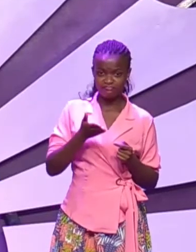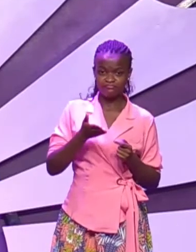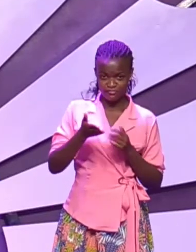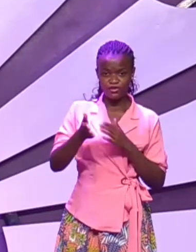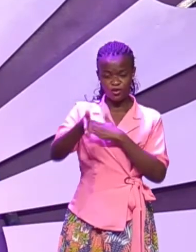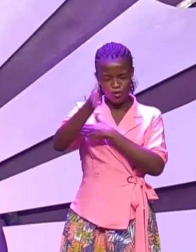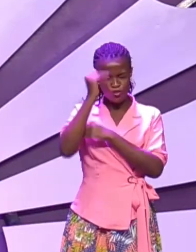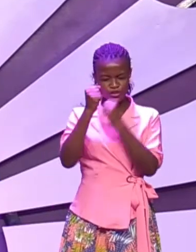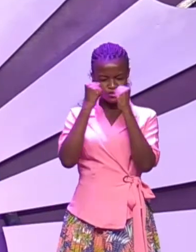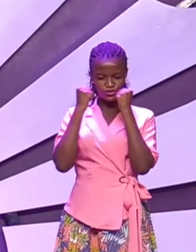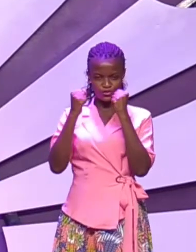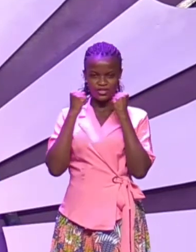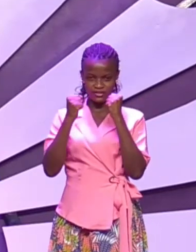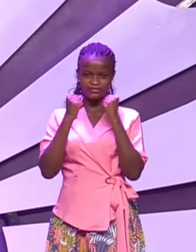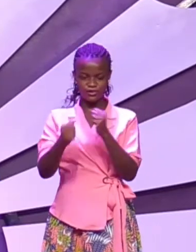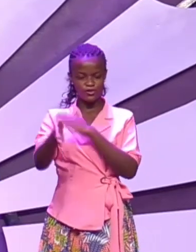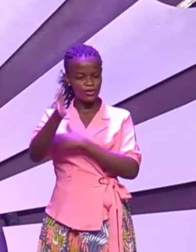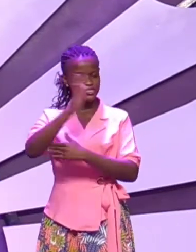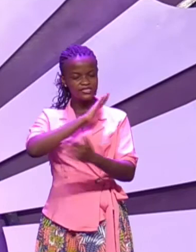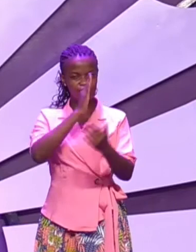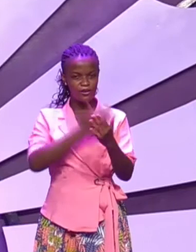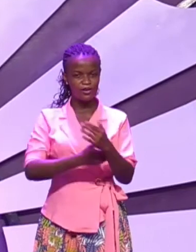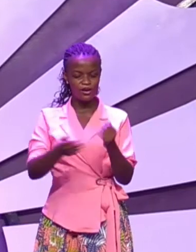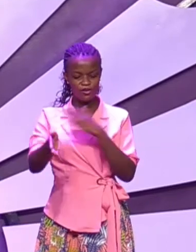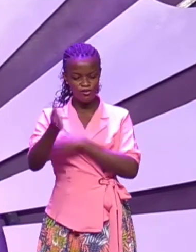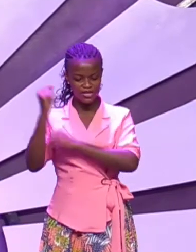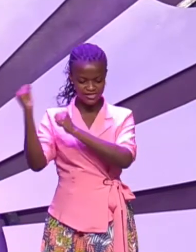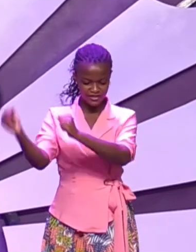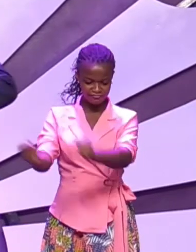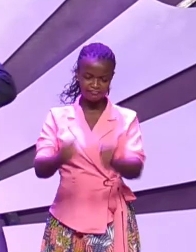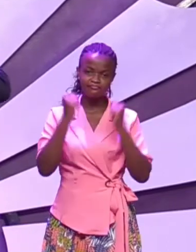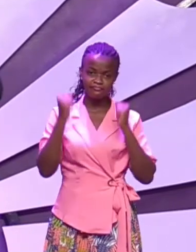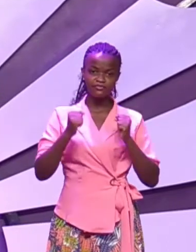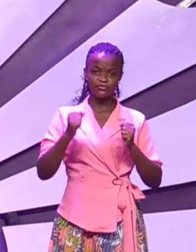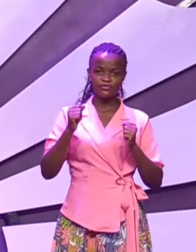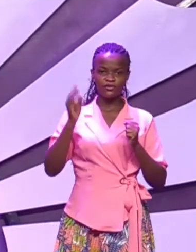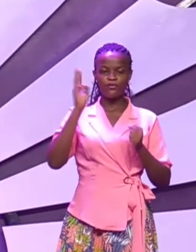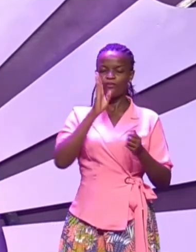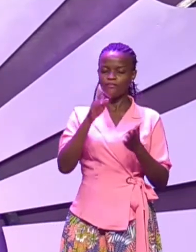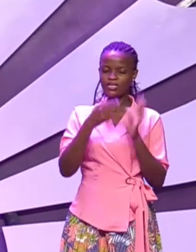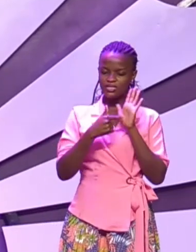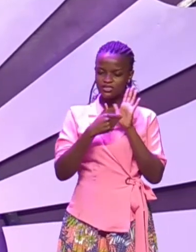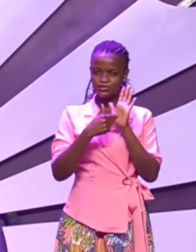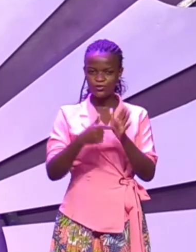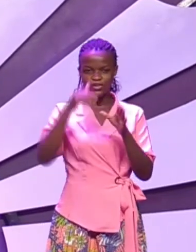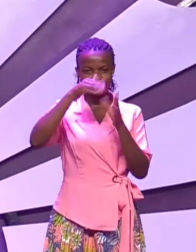God's strength God's power God's majesty shall be displayed through you